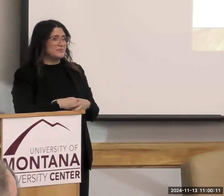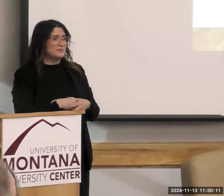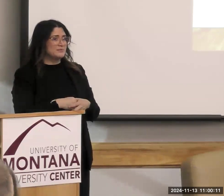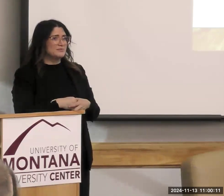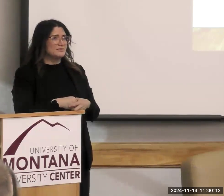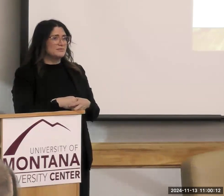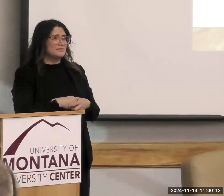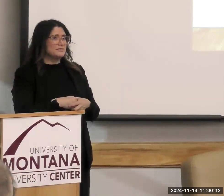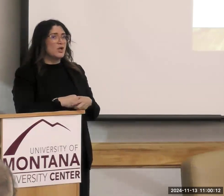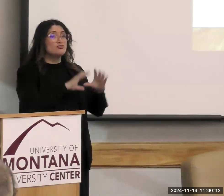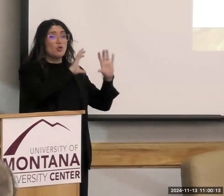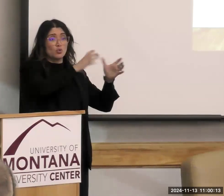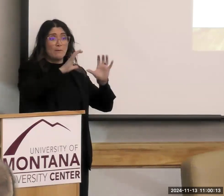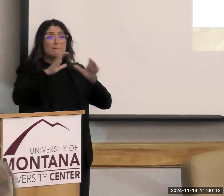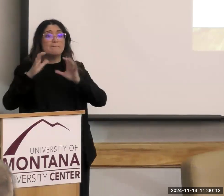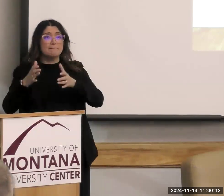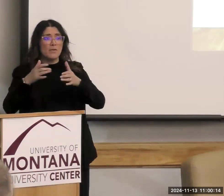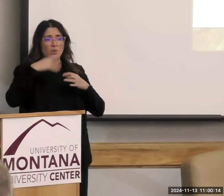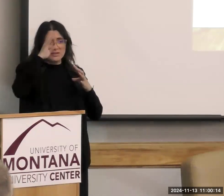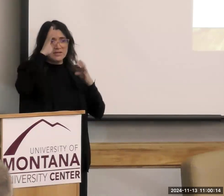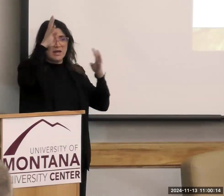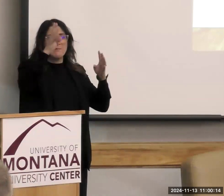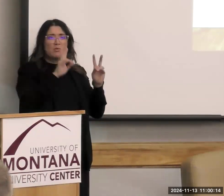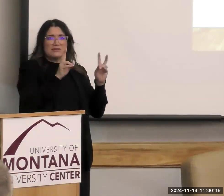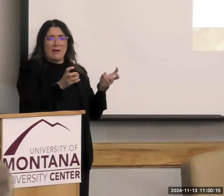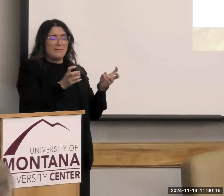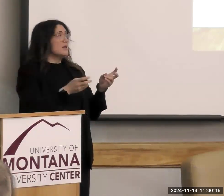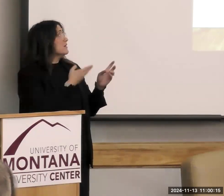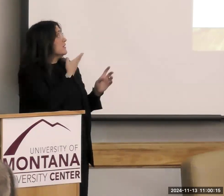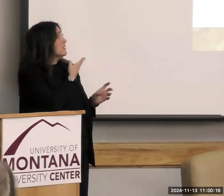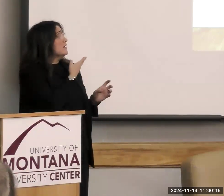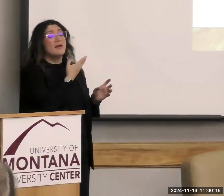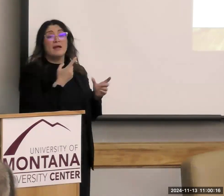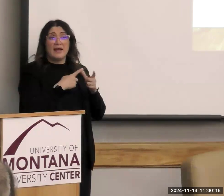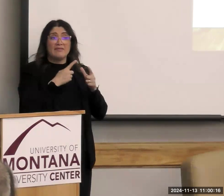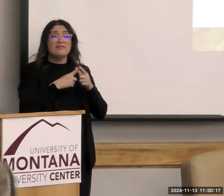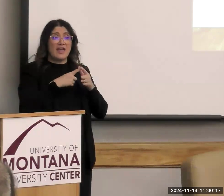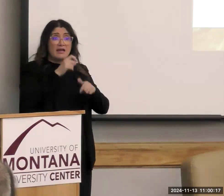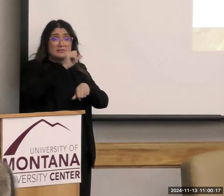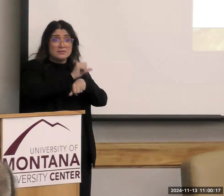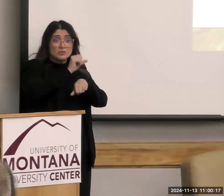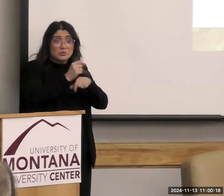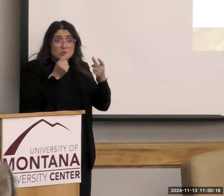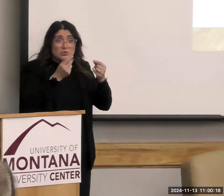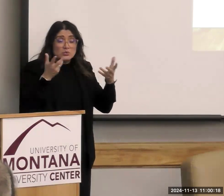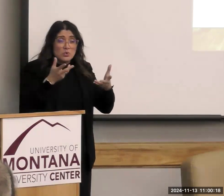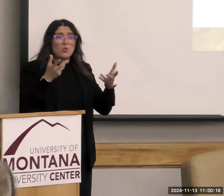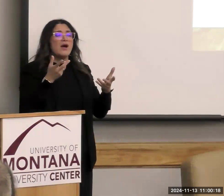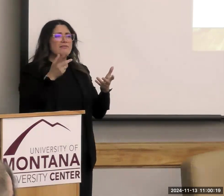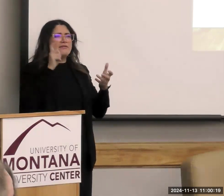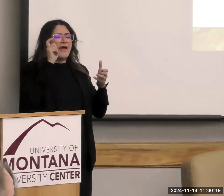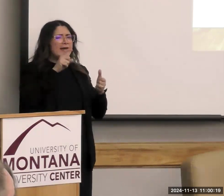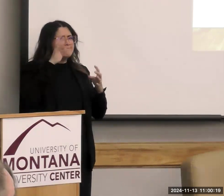So groups would come up with their topics. And then the assignment was they need to come up with a workable